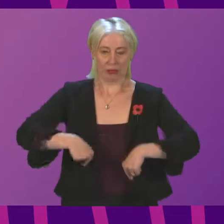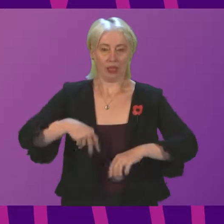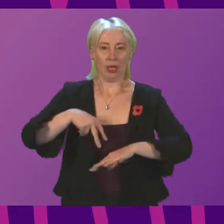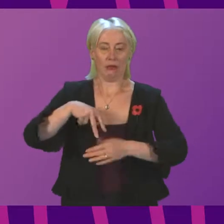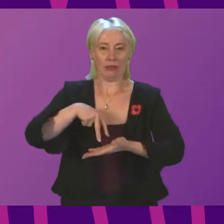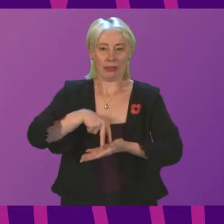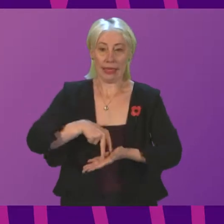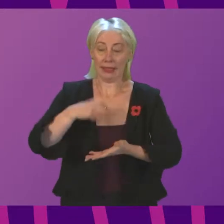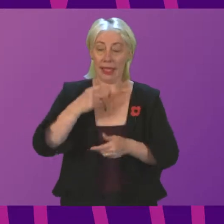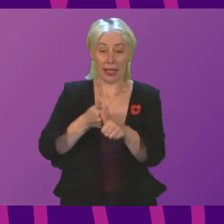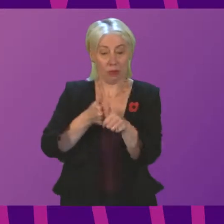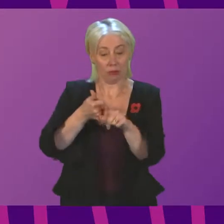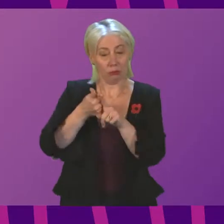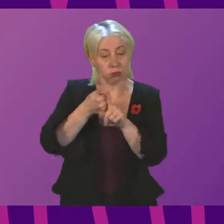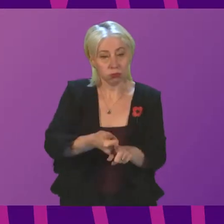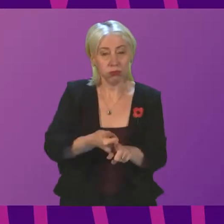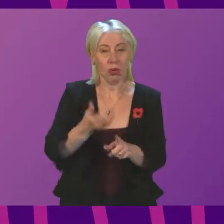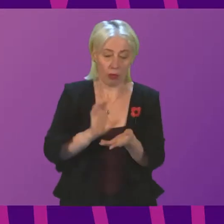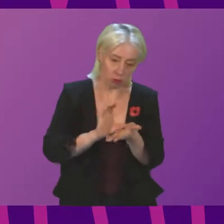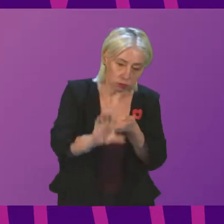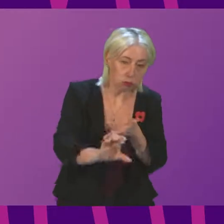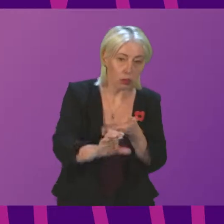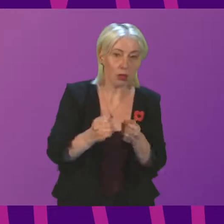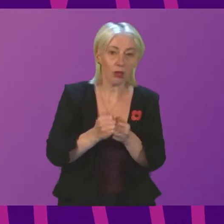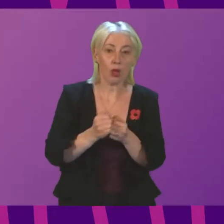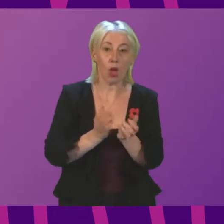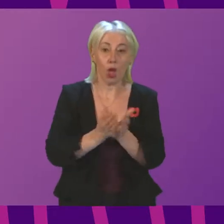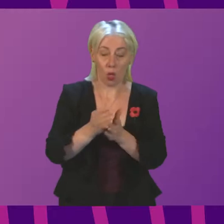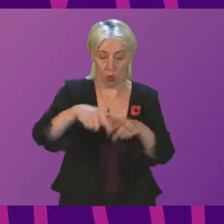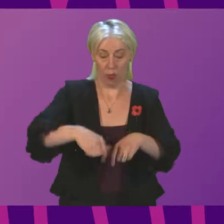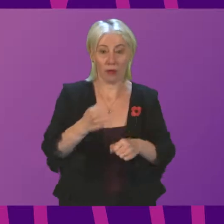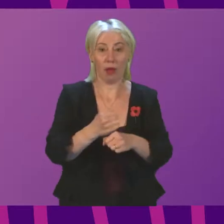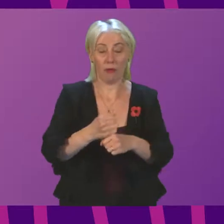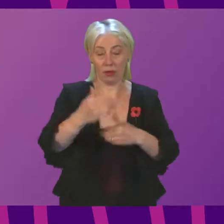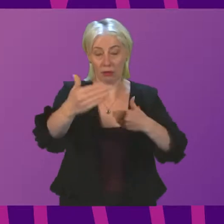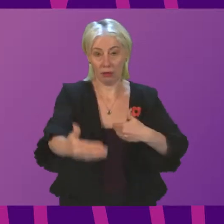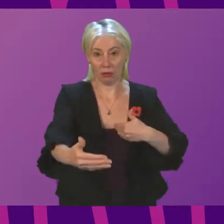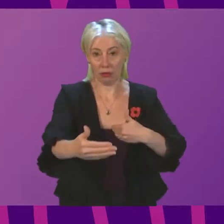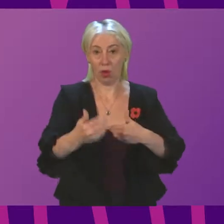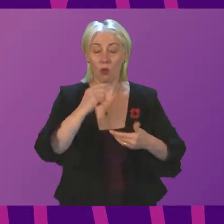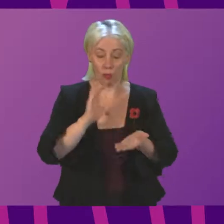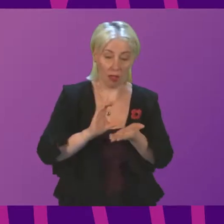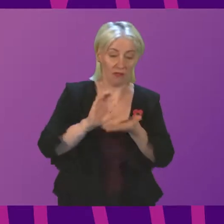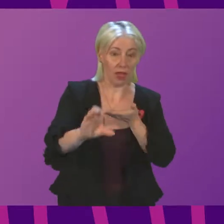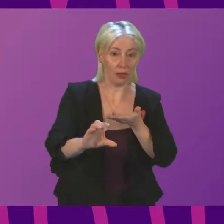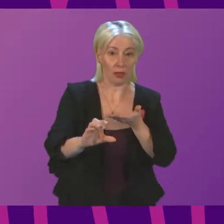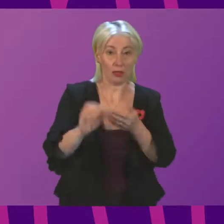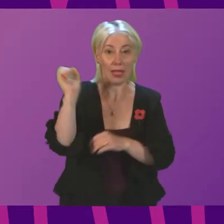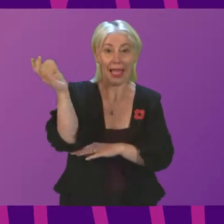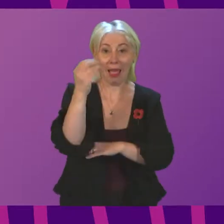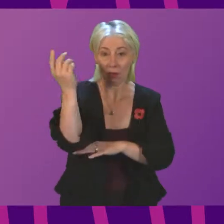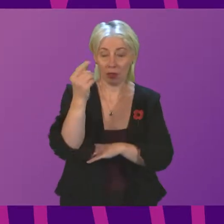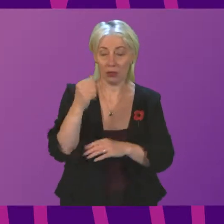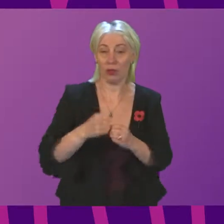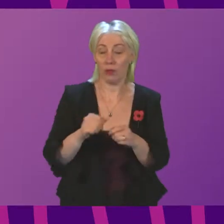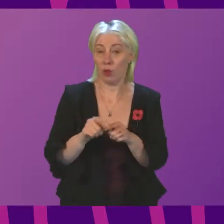We can reinforce it by the investment that we make. Over the course of this Government's period in office, investment in the Scottish Ambulance Service has risen